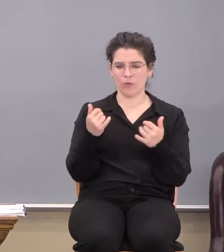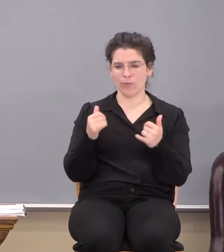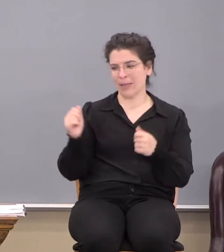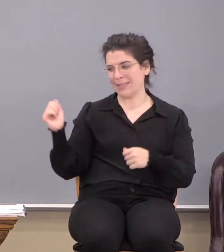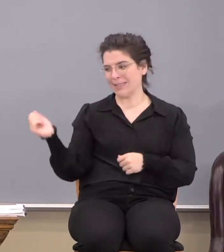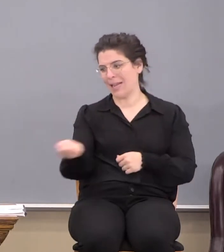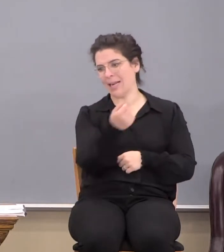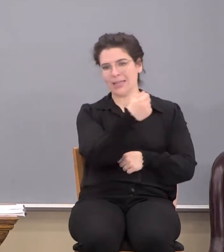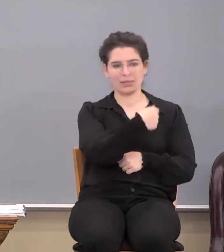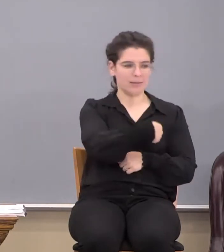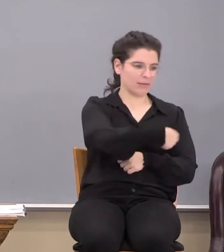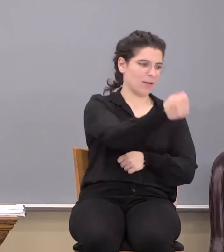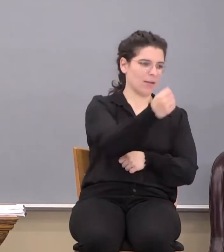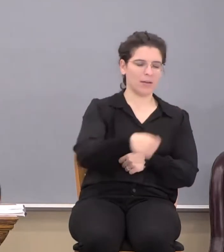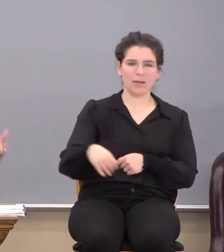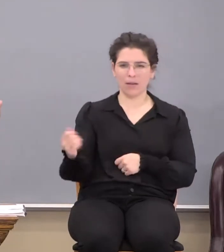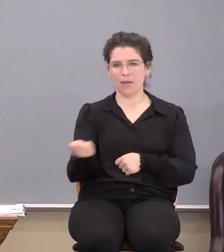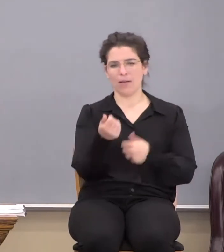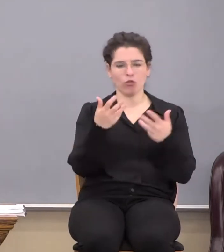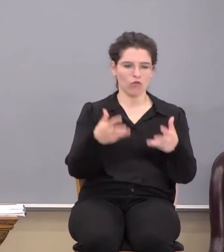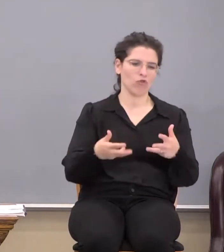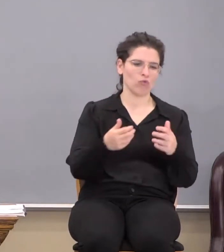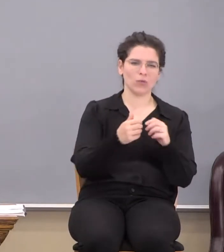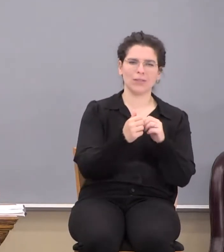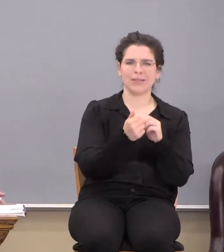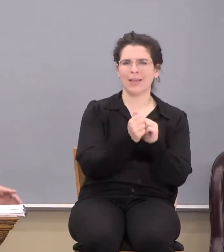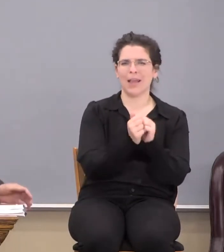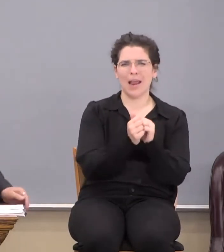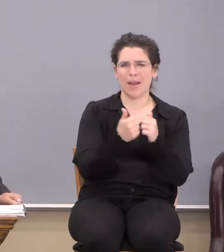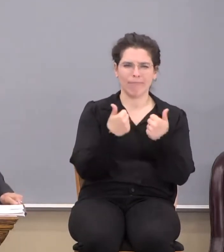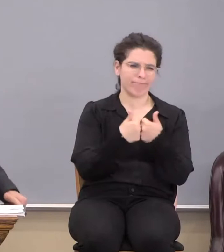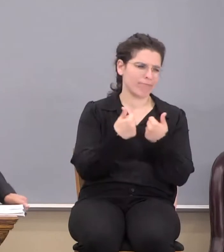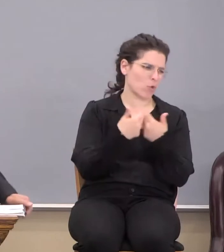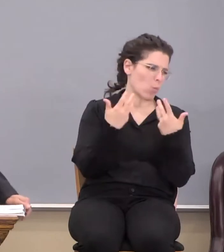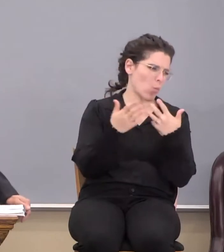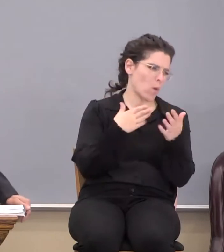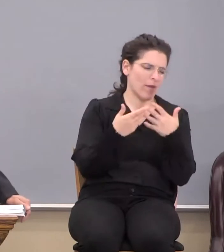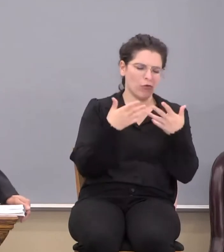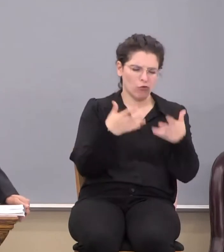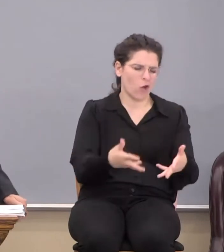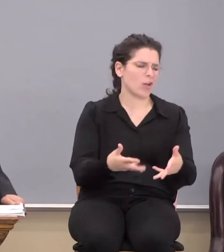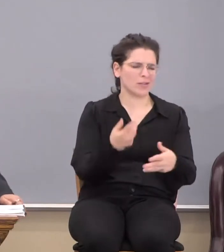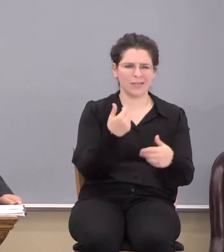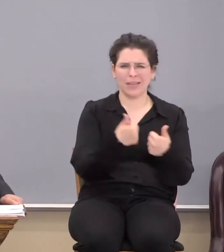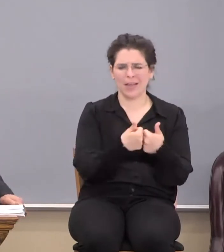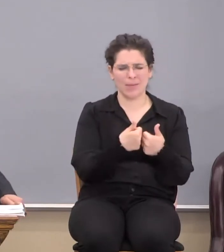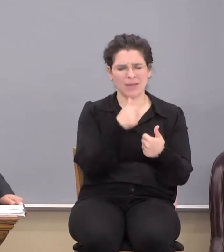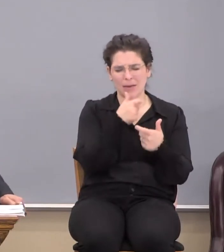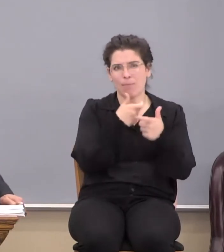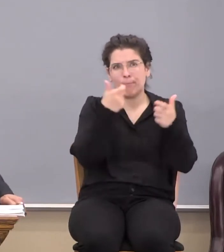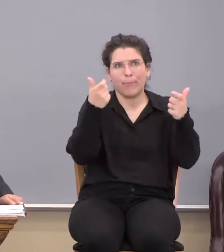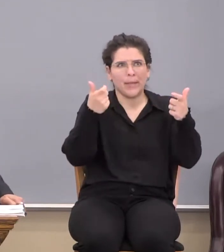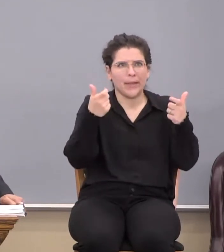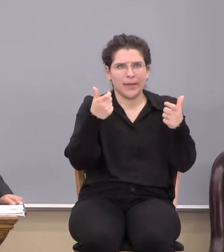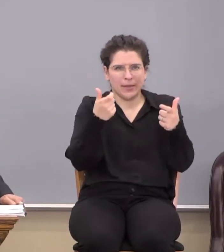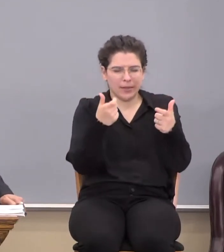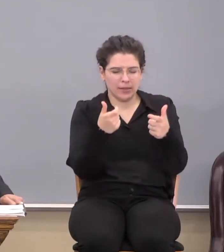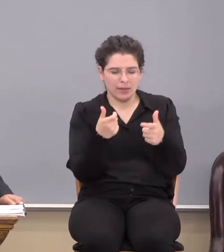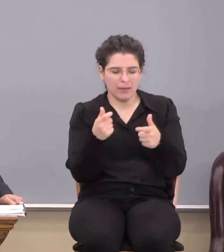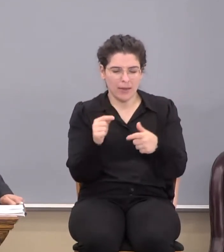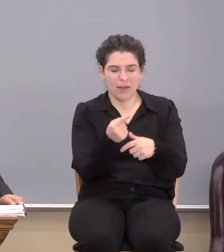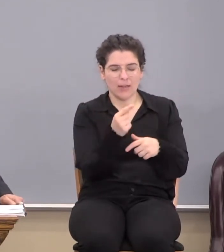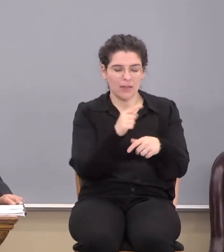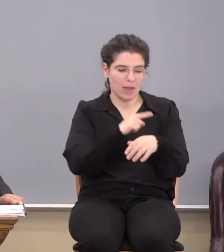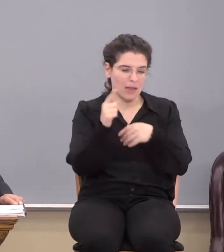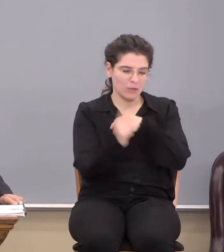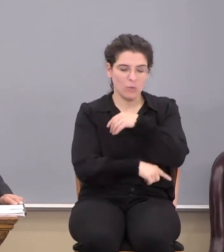you know, and you lose a match. Well, okay, you lost a match. It's not that big a consequence and so forth. Now, some of you all are major tennis players. Maybe I just insulted